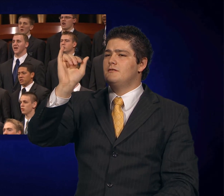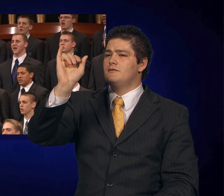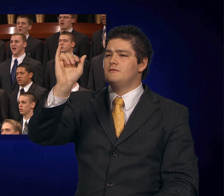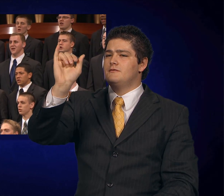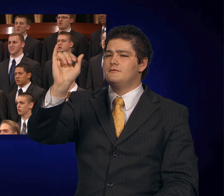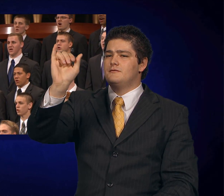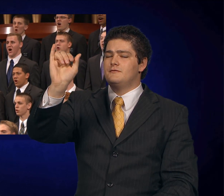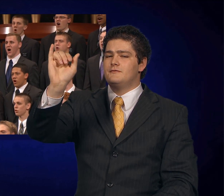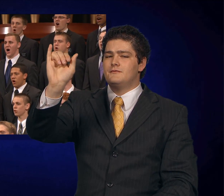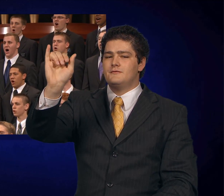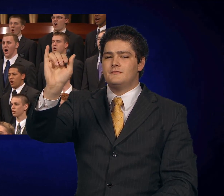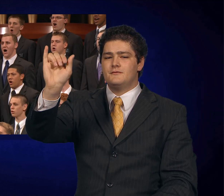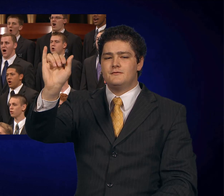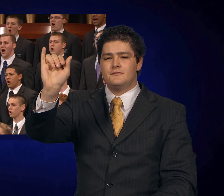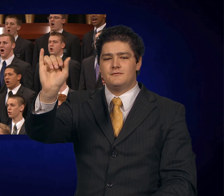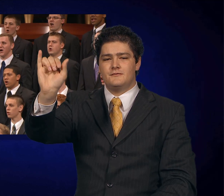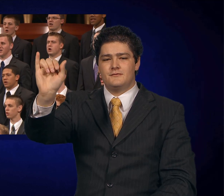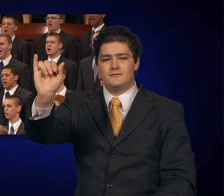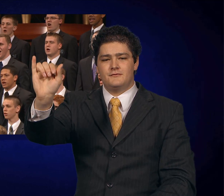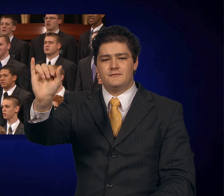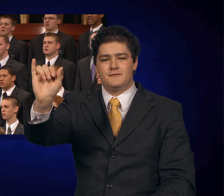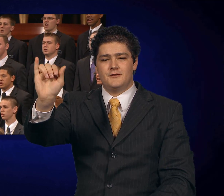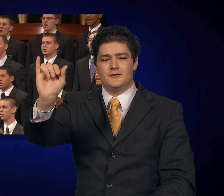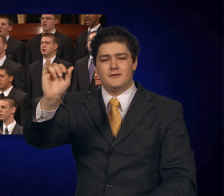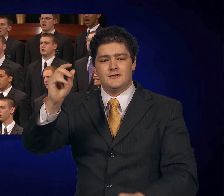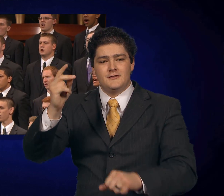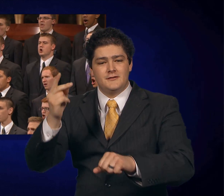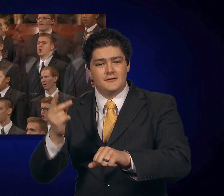eternity,